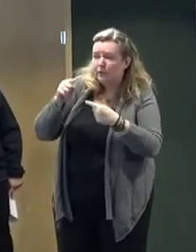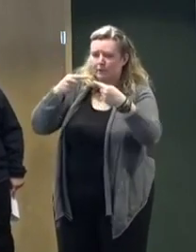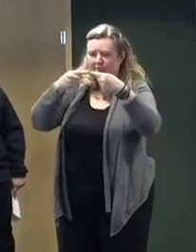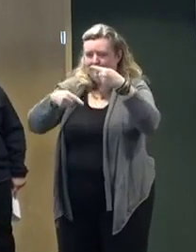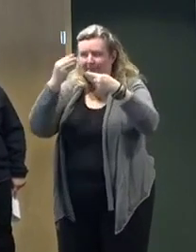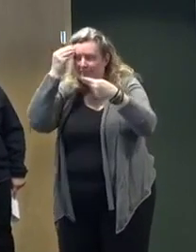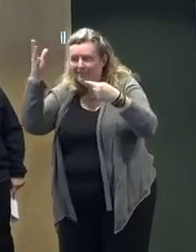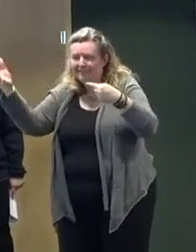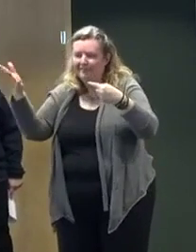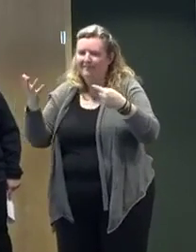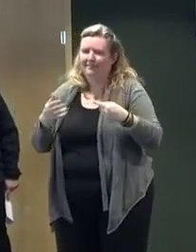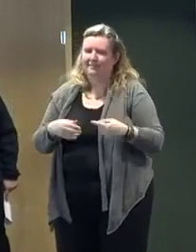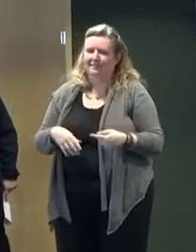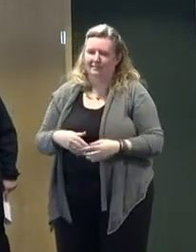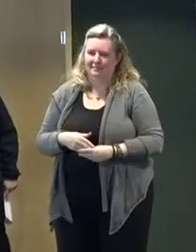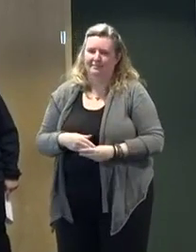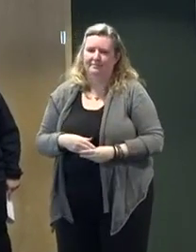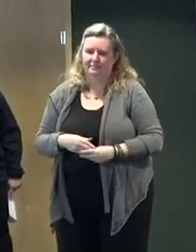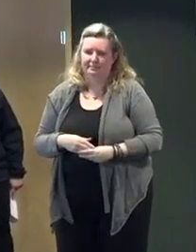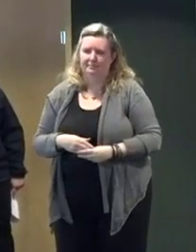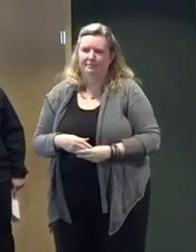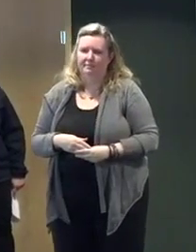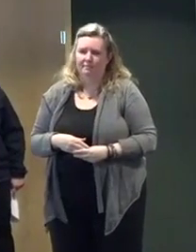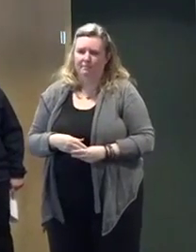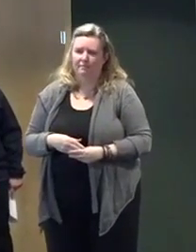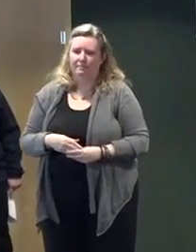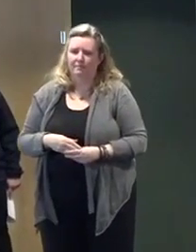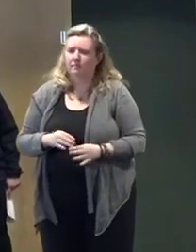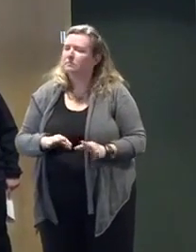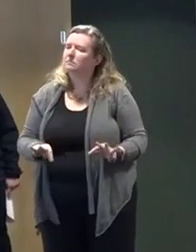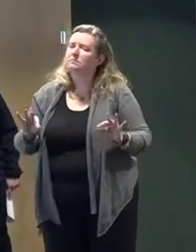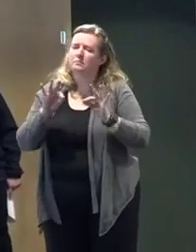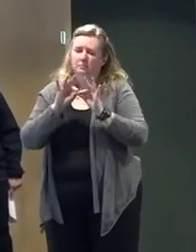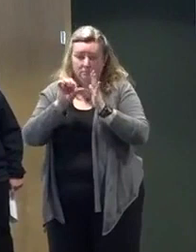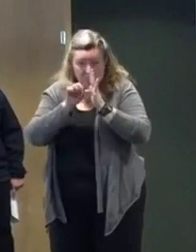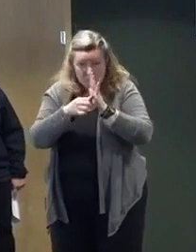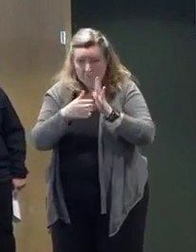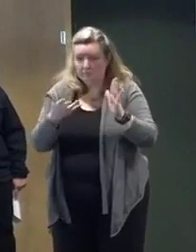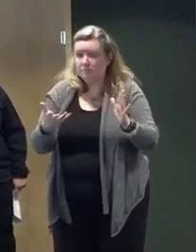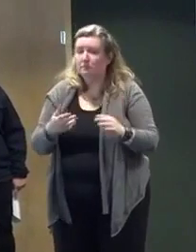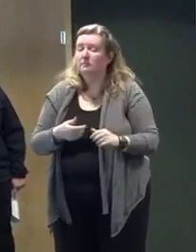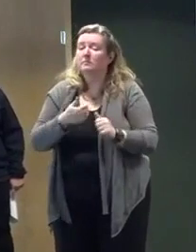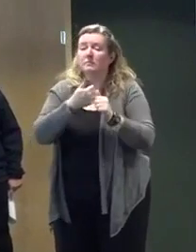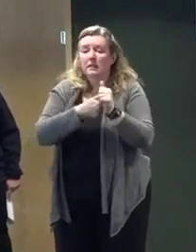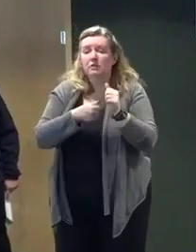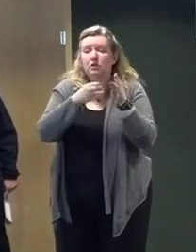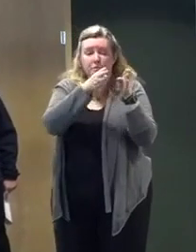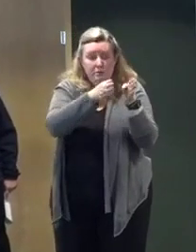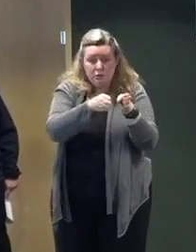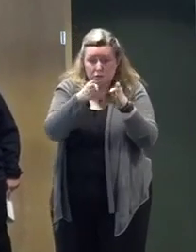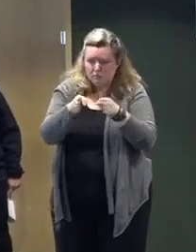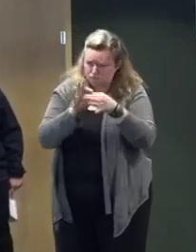So, it's imperative that each and every one of us work together